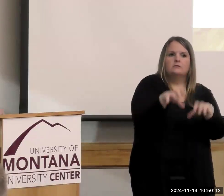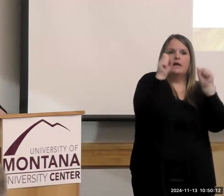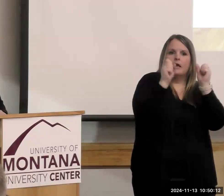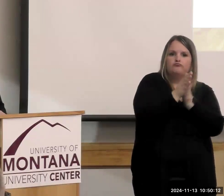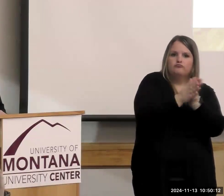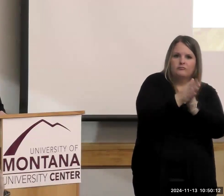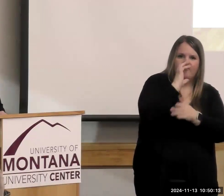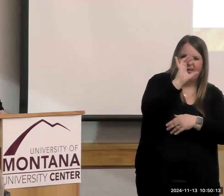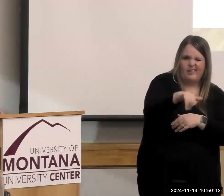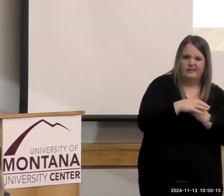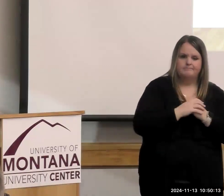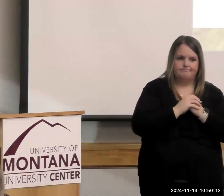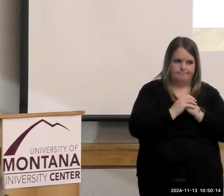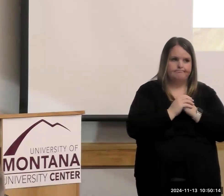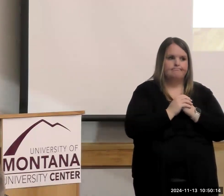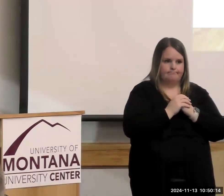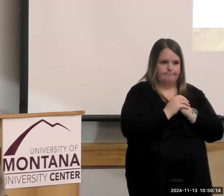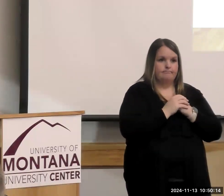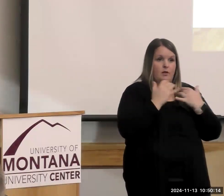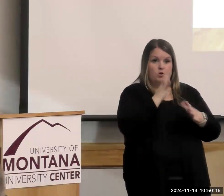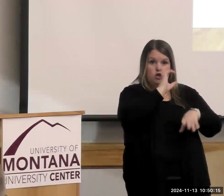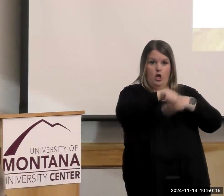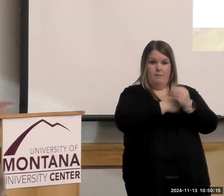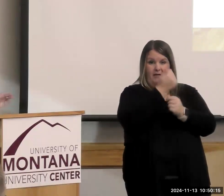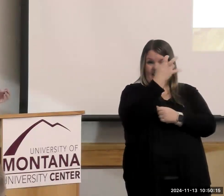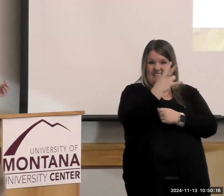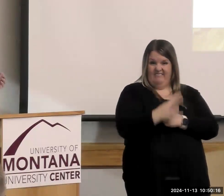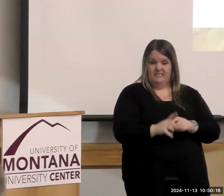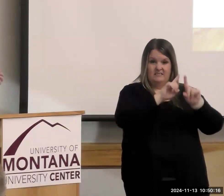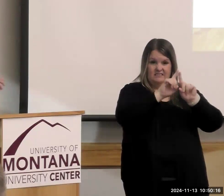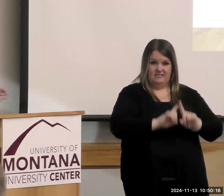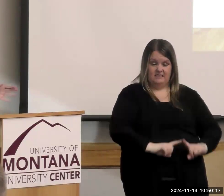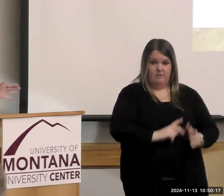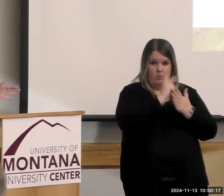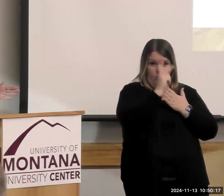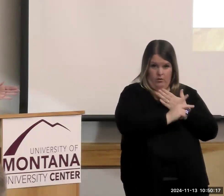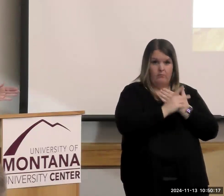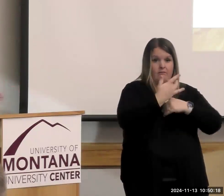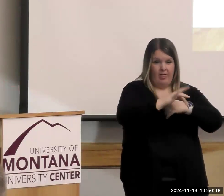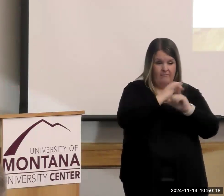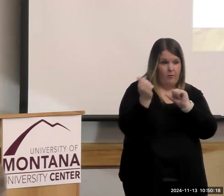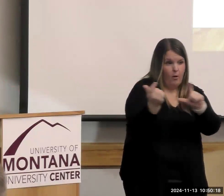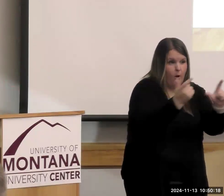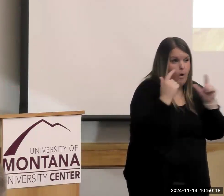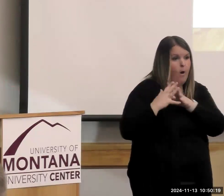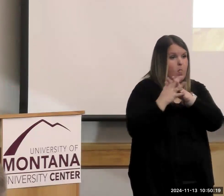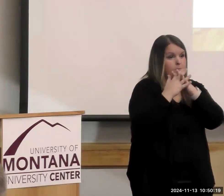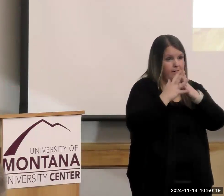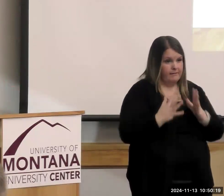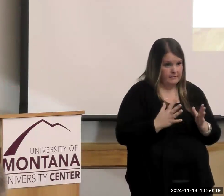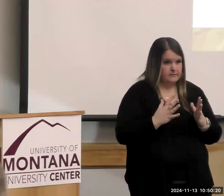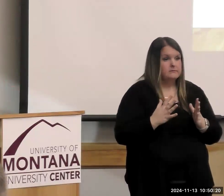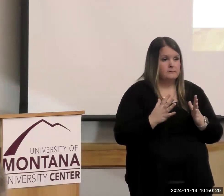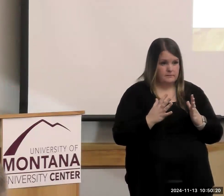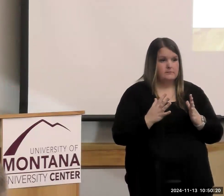So we're going to talk about the 17 programs that are available to all Americans. And